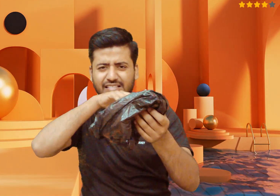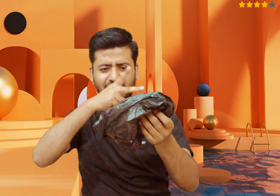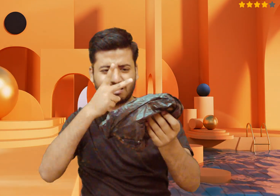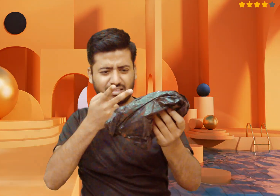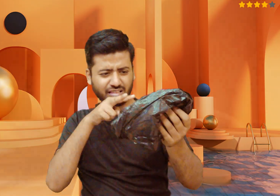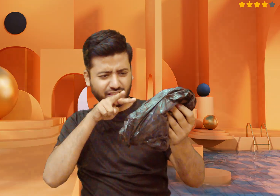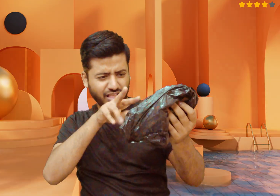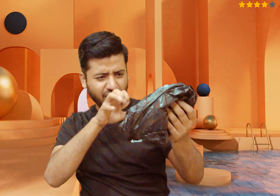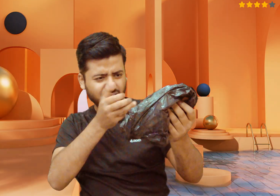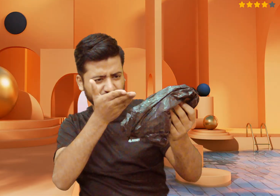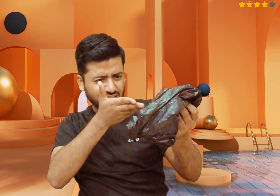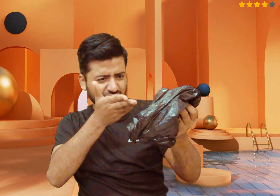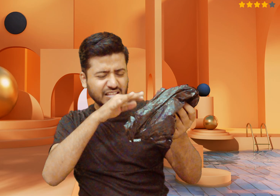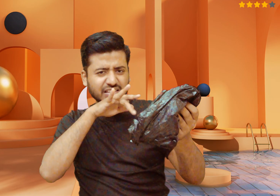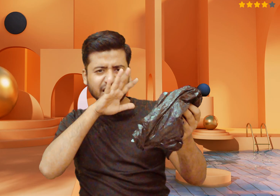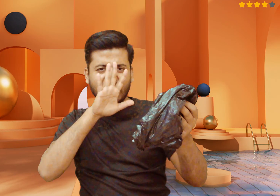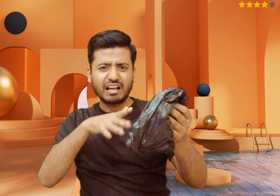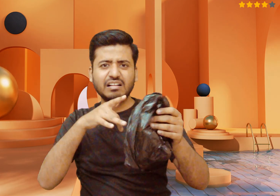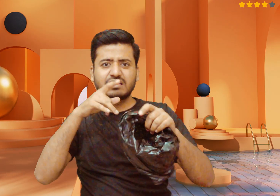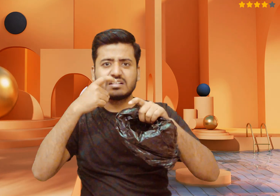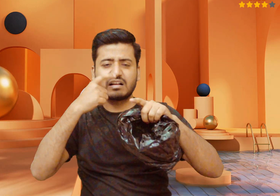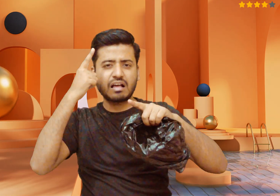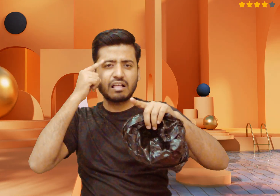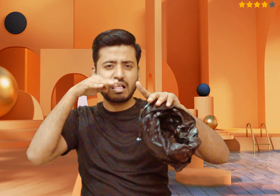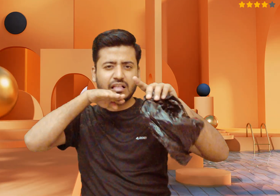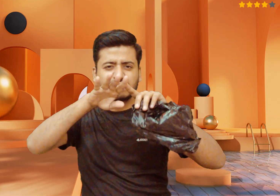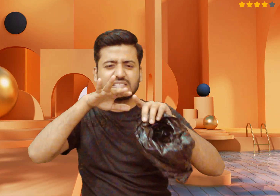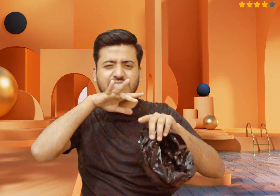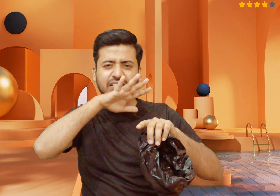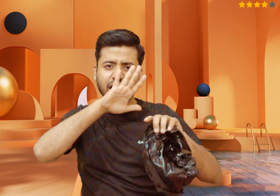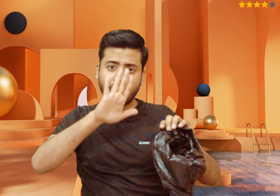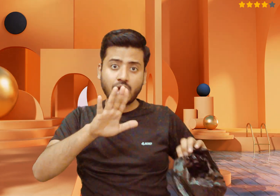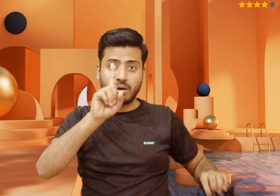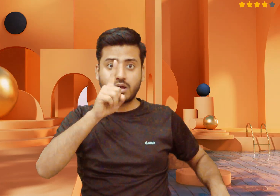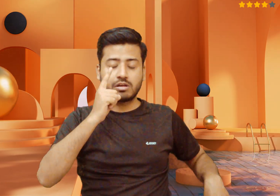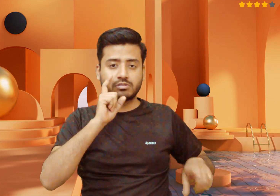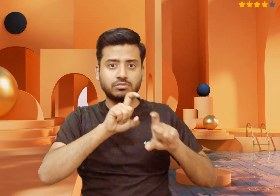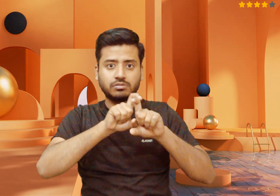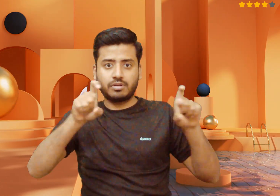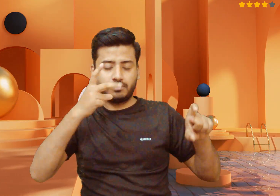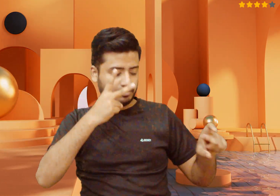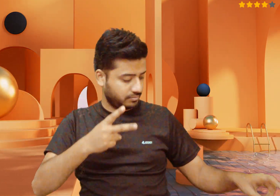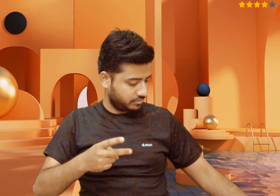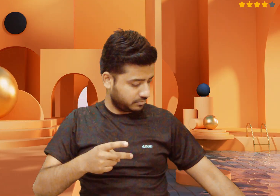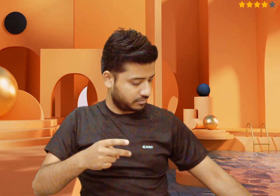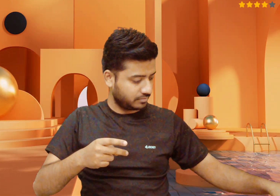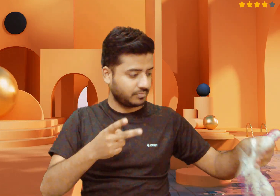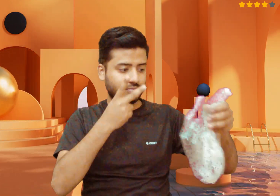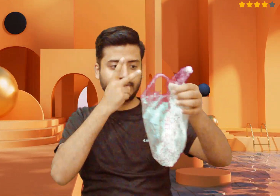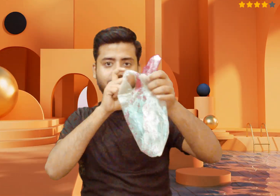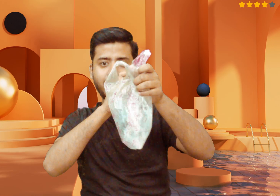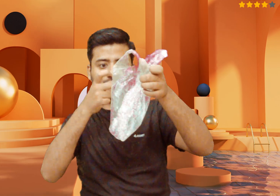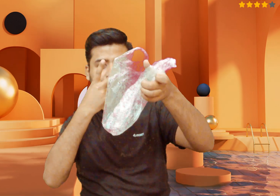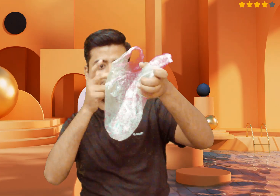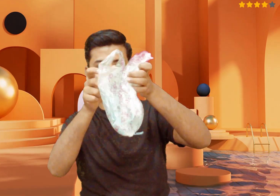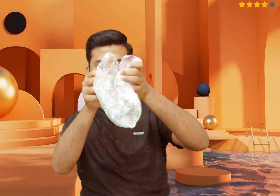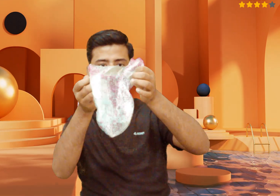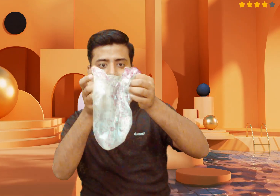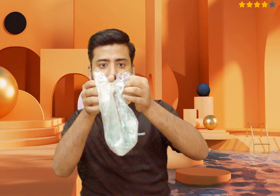and climate change. Black plastics are more likely to contain unregulated amounts of toxic chemicals, including heavy metals and